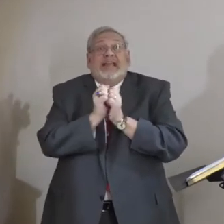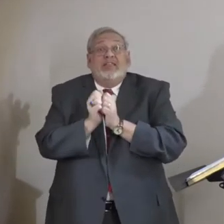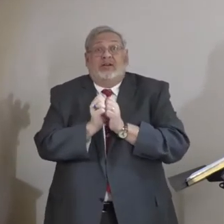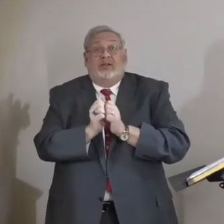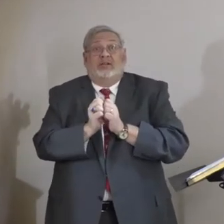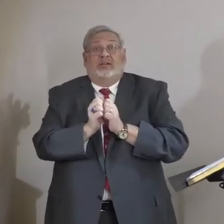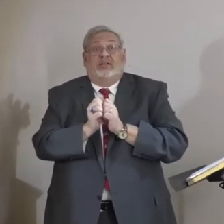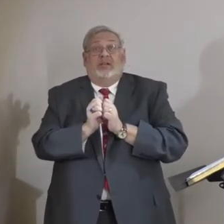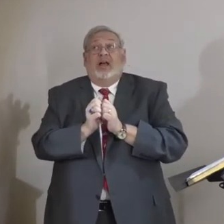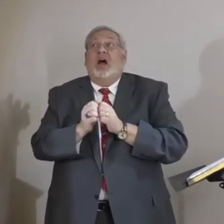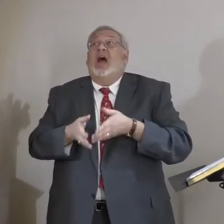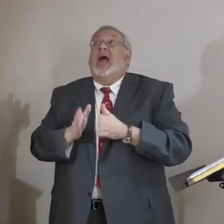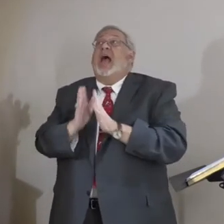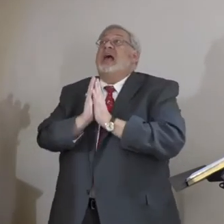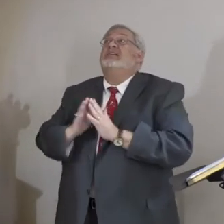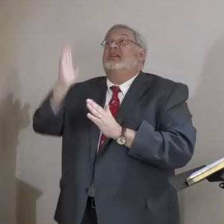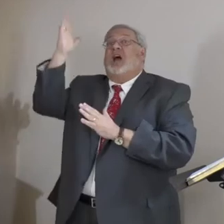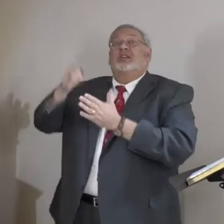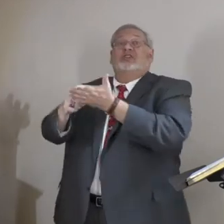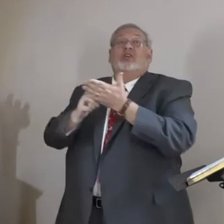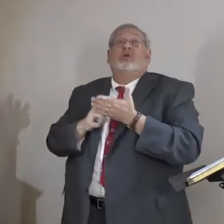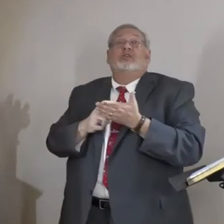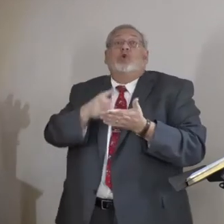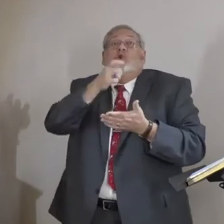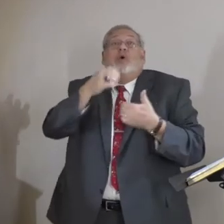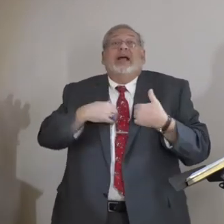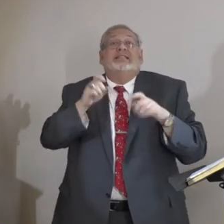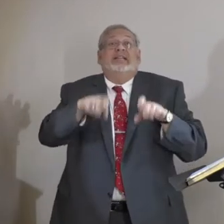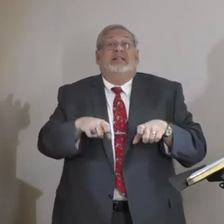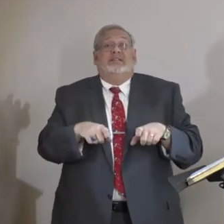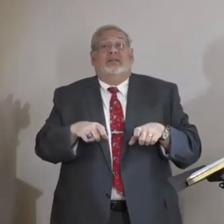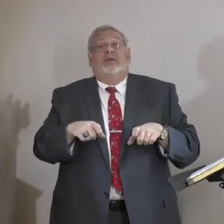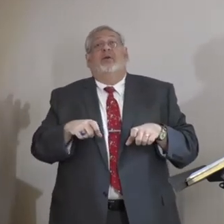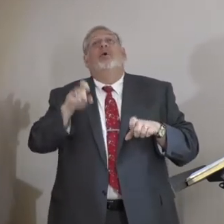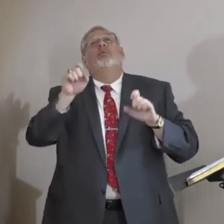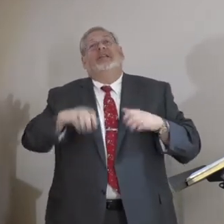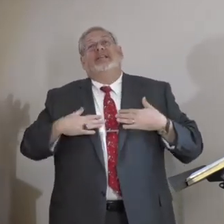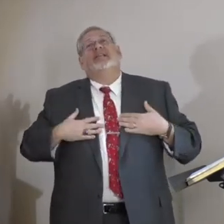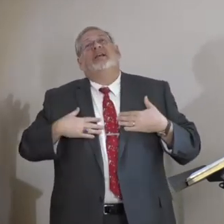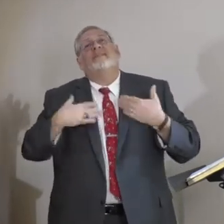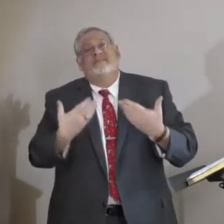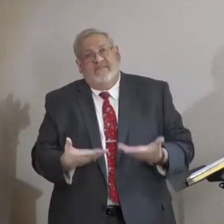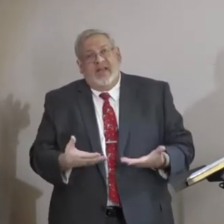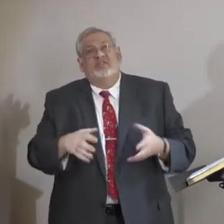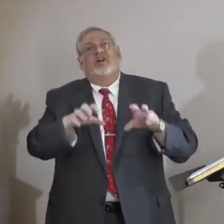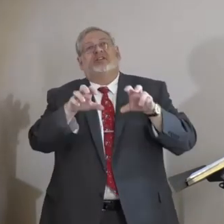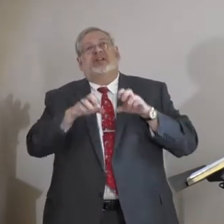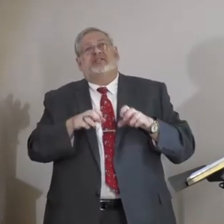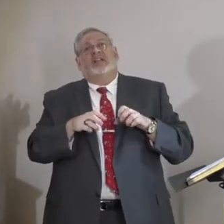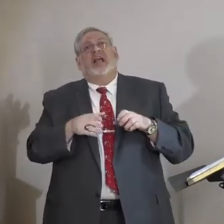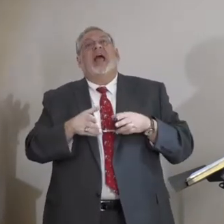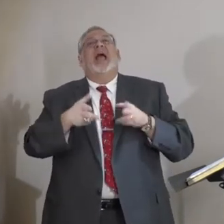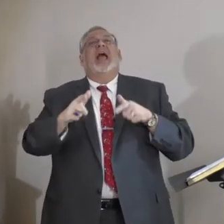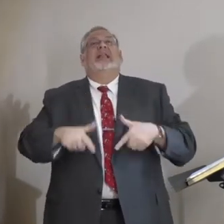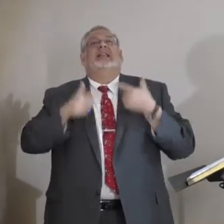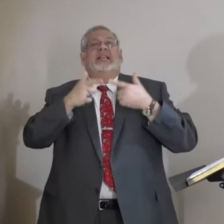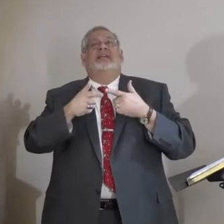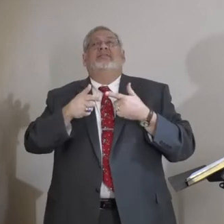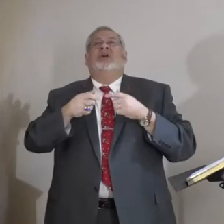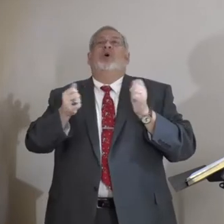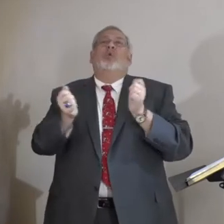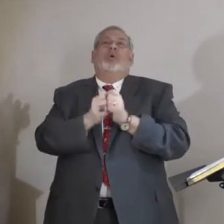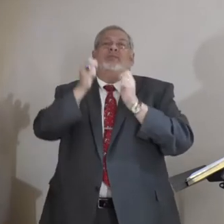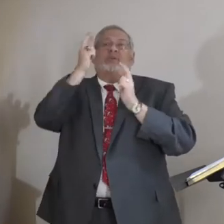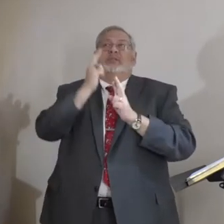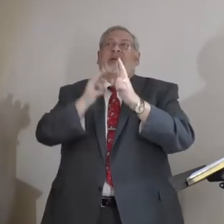and help them. You know what? Let's confess our selfishness and let's live in the fear of God so